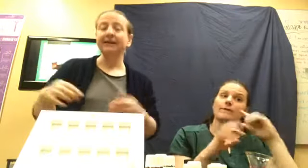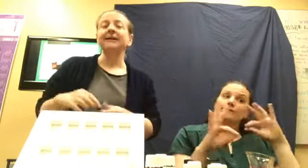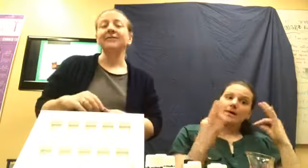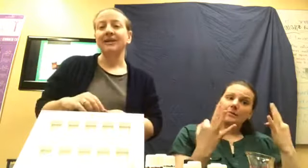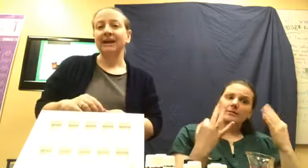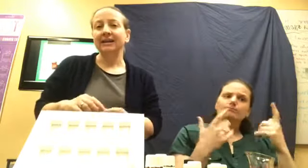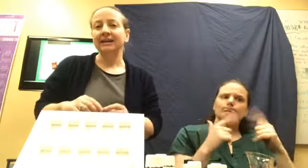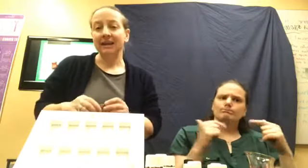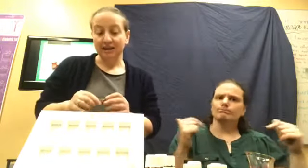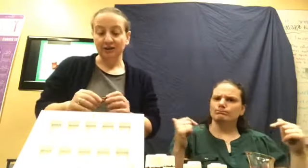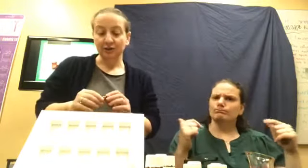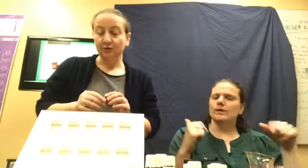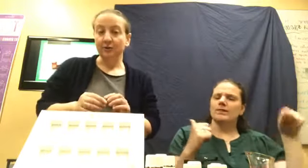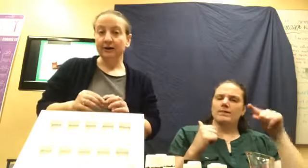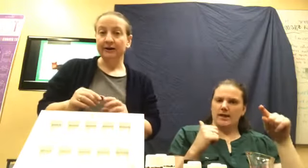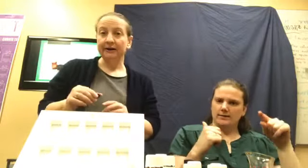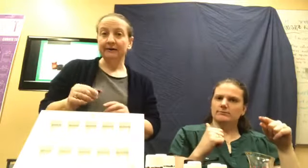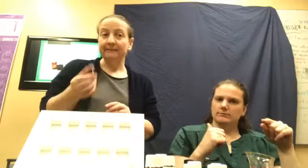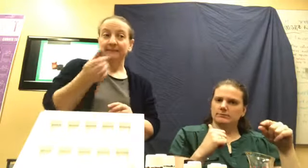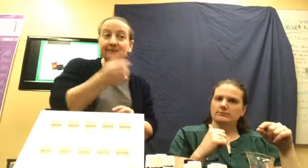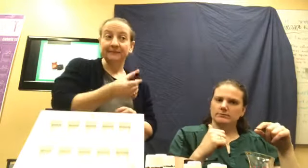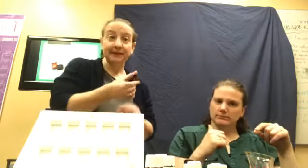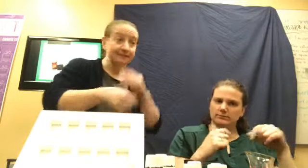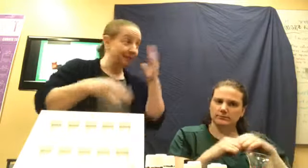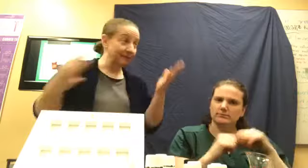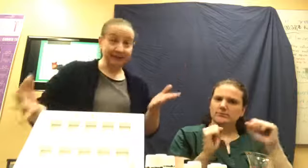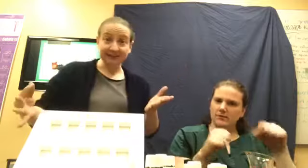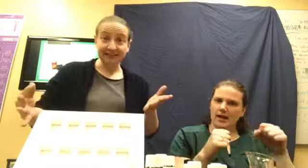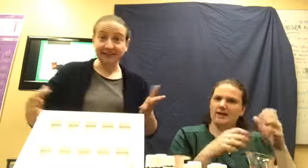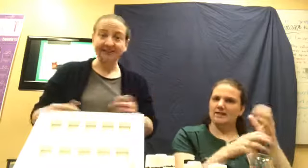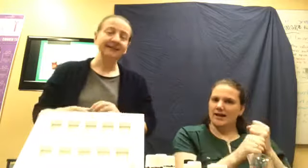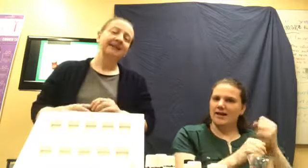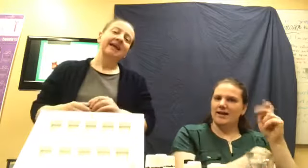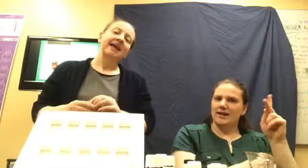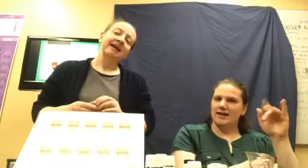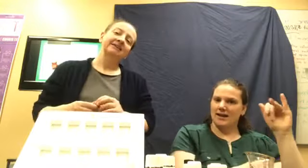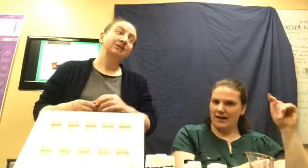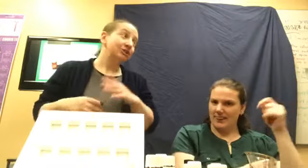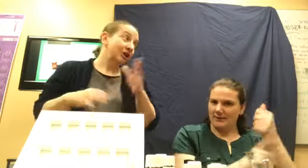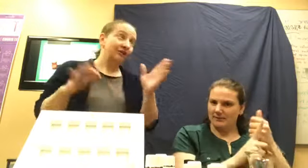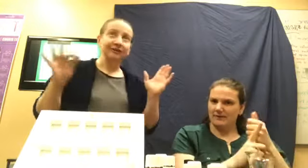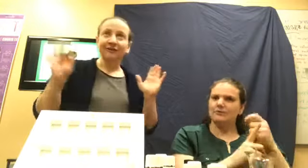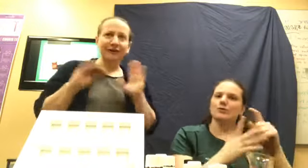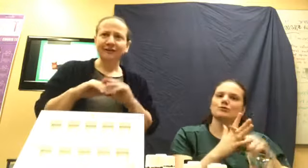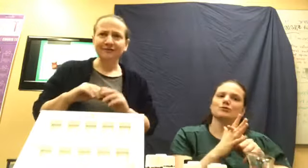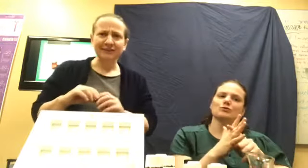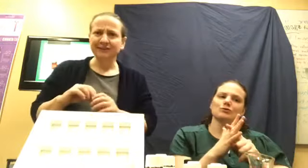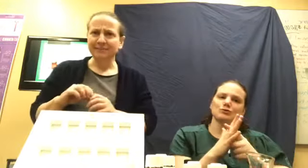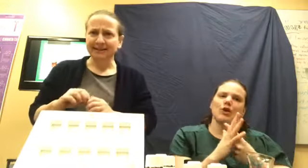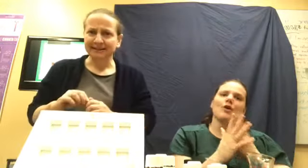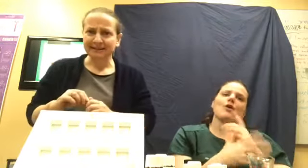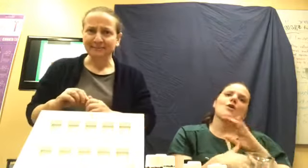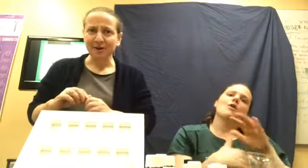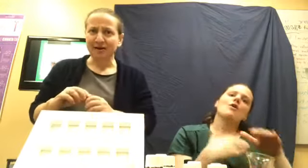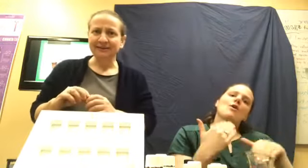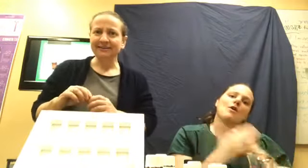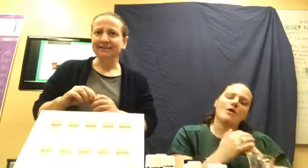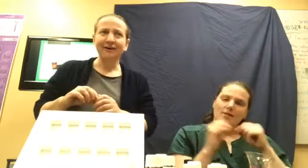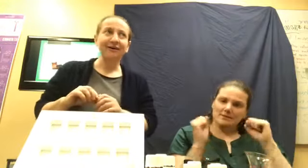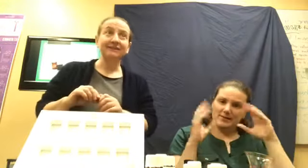then they too, uh, can get one of these kits and start all of these amazing products and all of